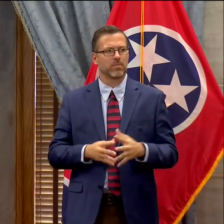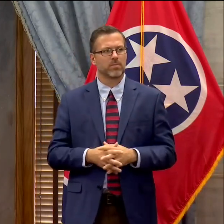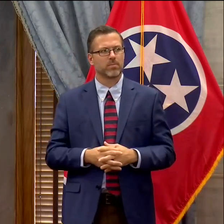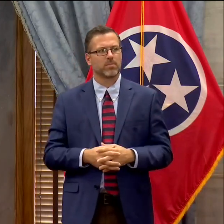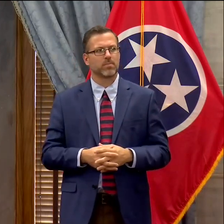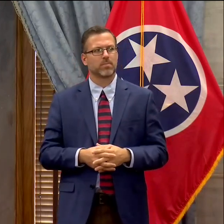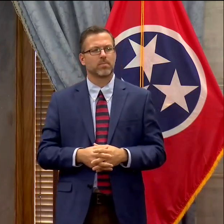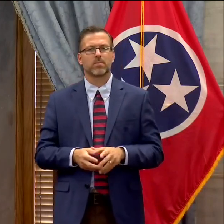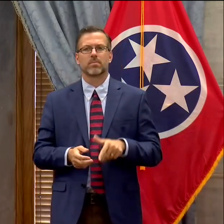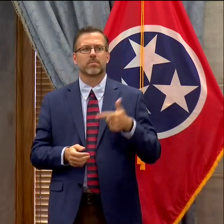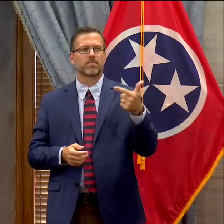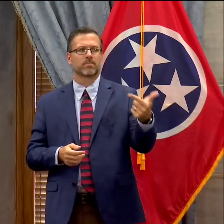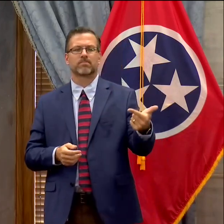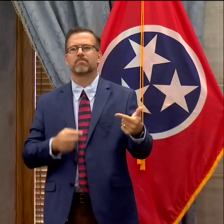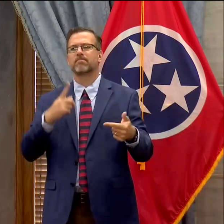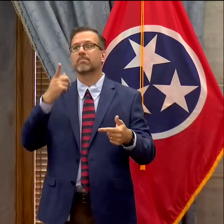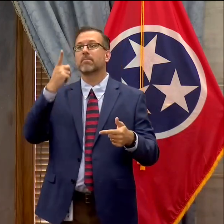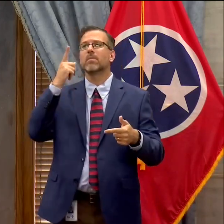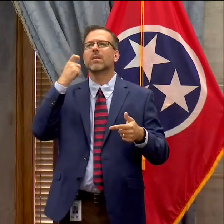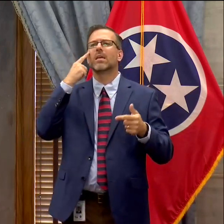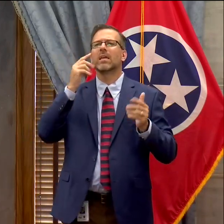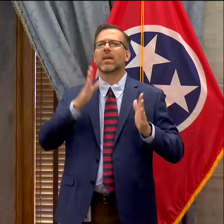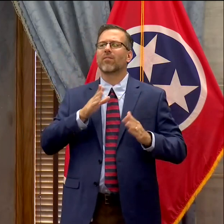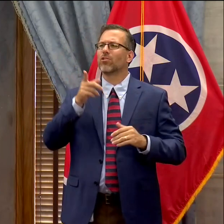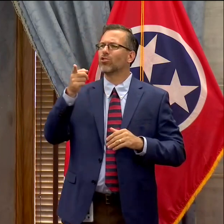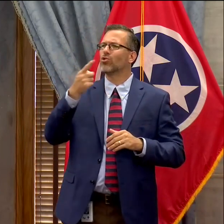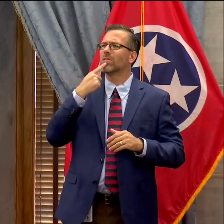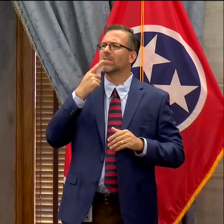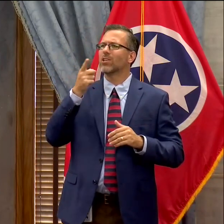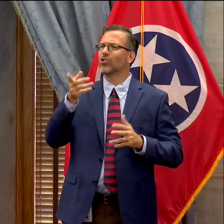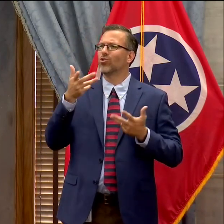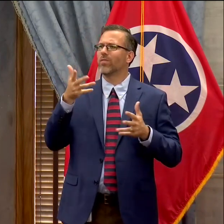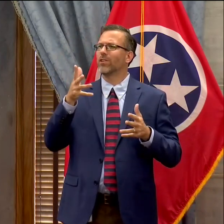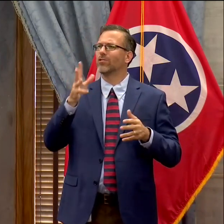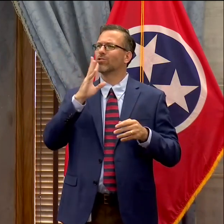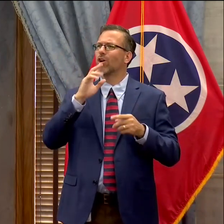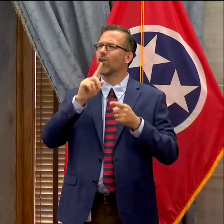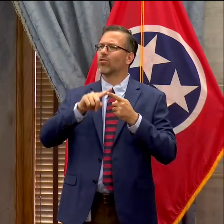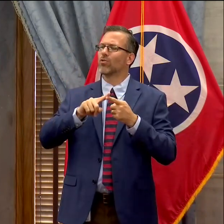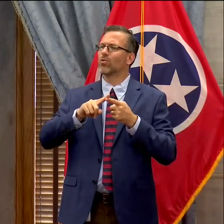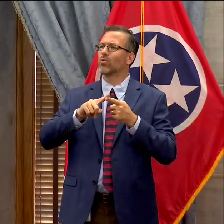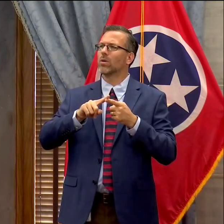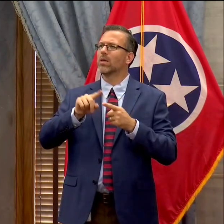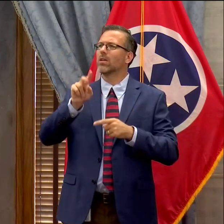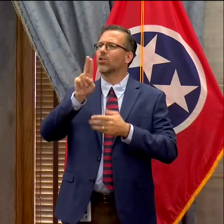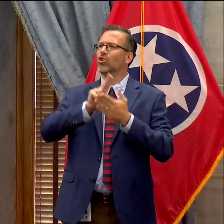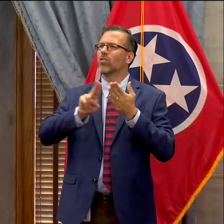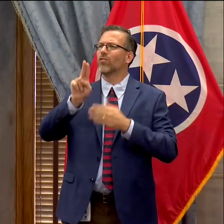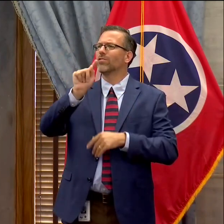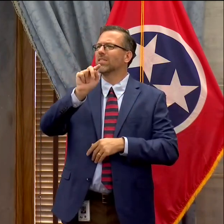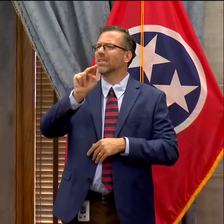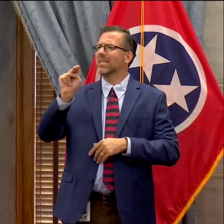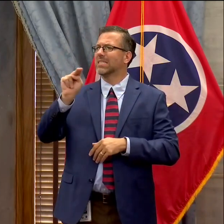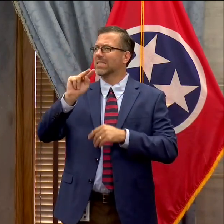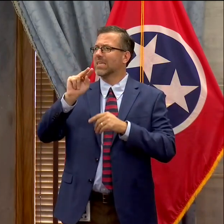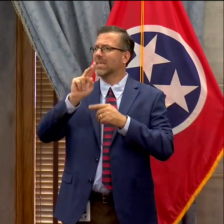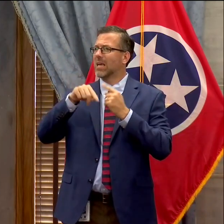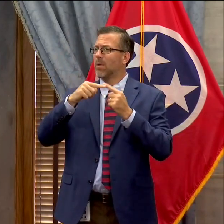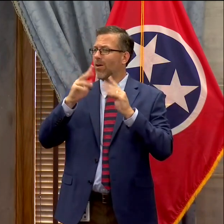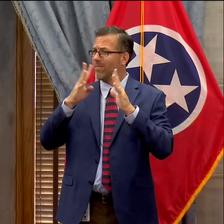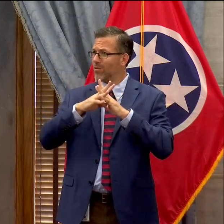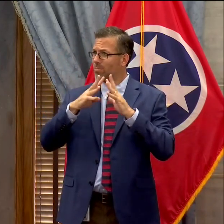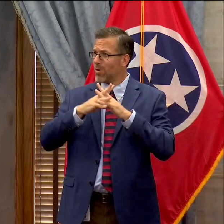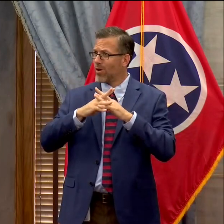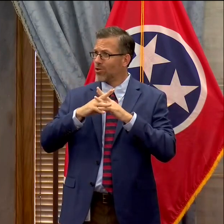Well, Governor, you teased us a little earlier saying you talked to the chancellor about football in the SEC. Can you expand on that a little bit? Have you